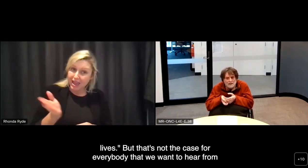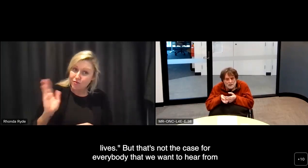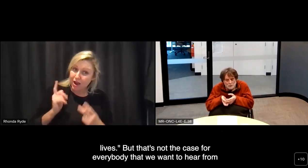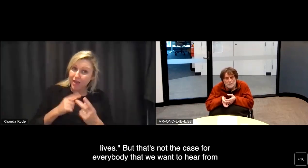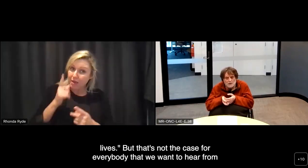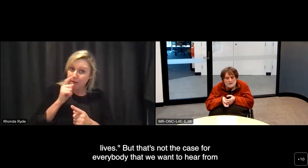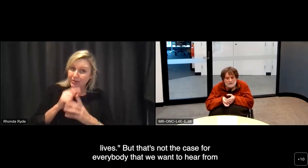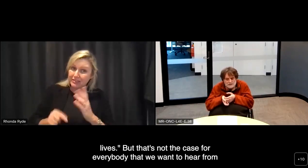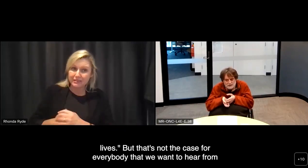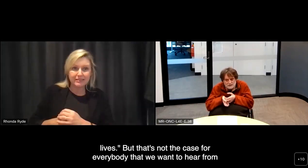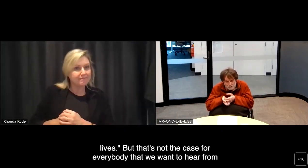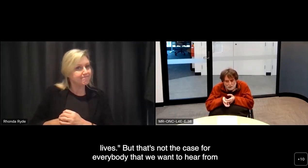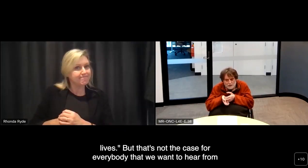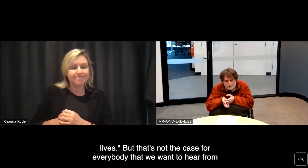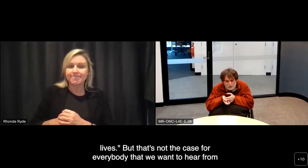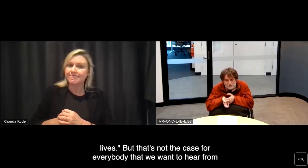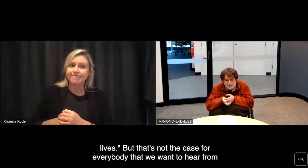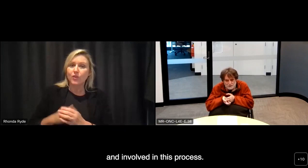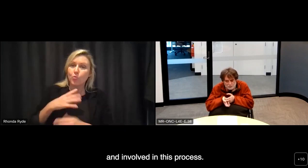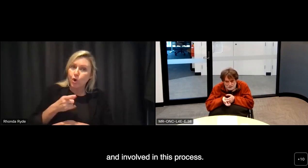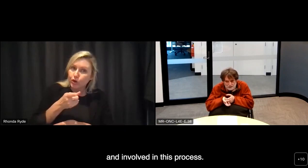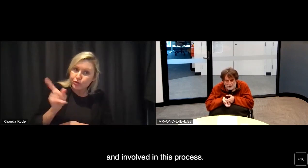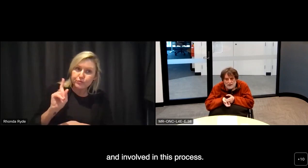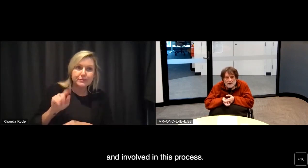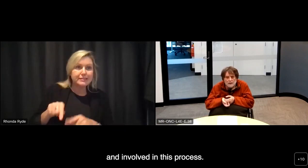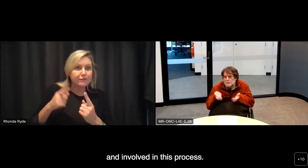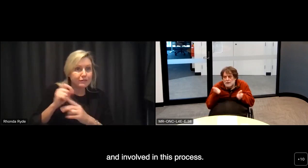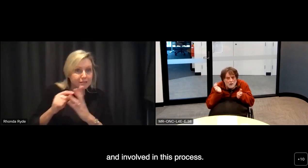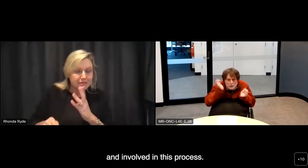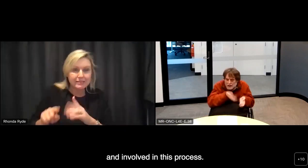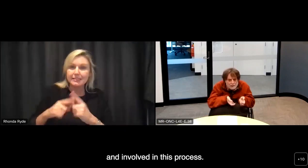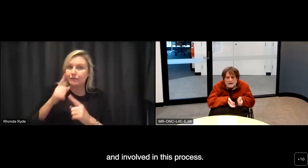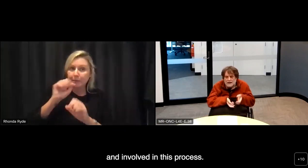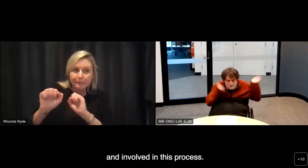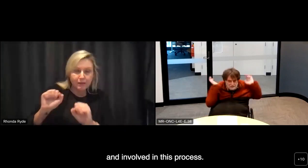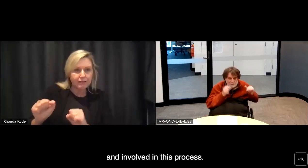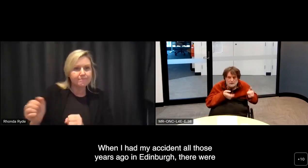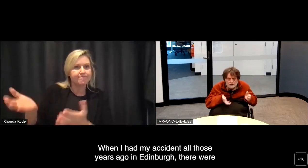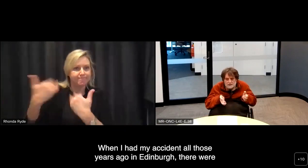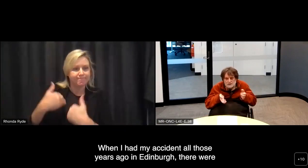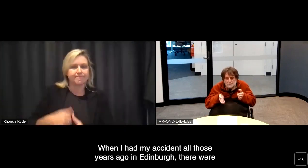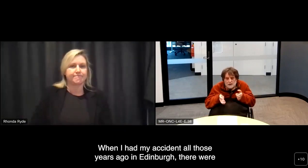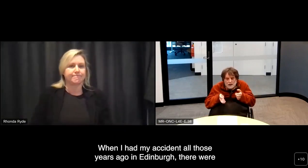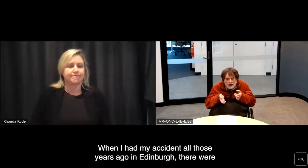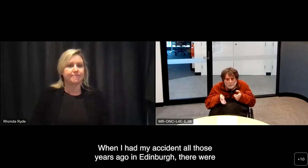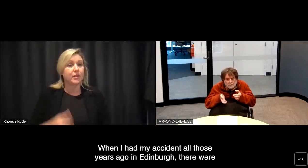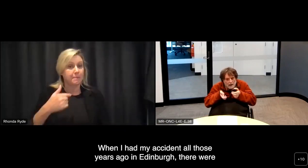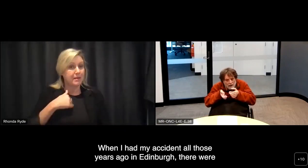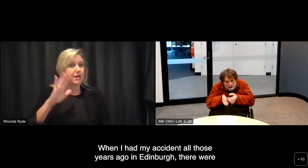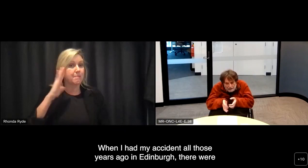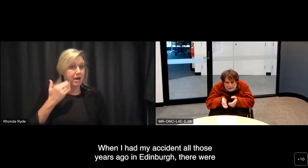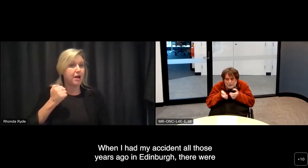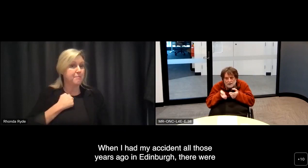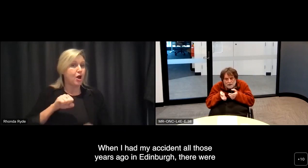that we want to hear from and involved in this process and when i had my accident a million years ago um